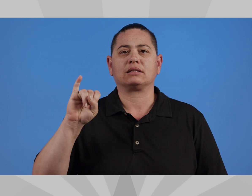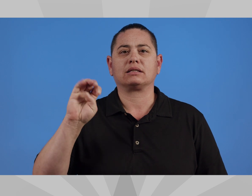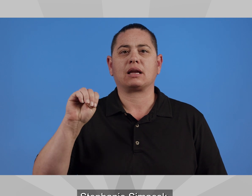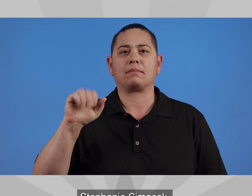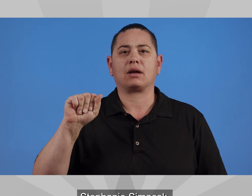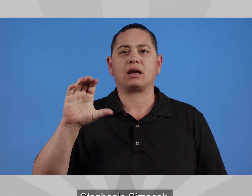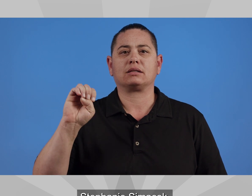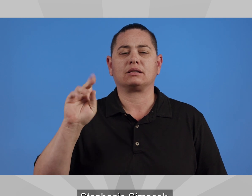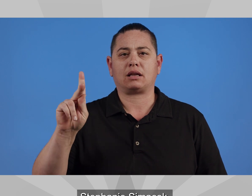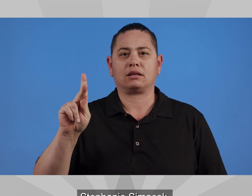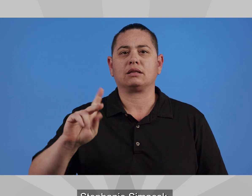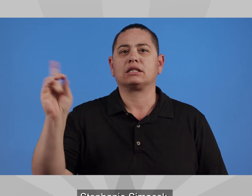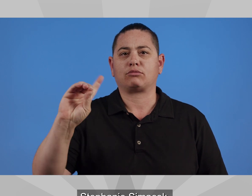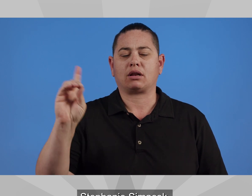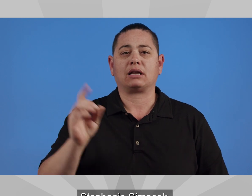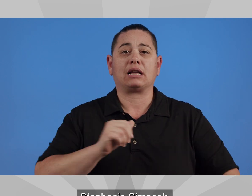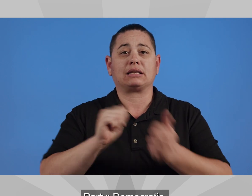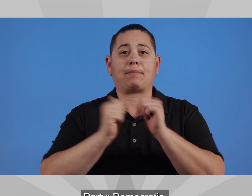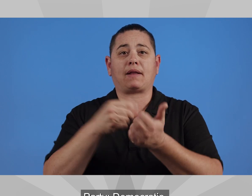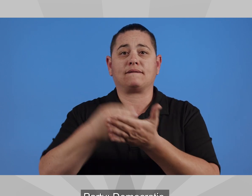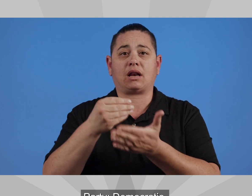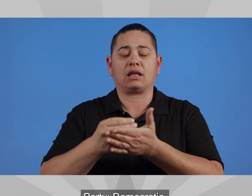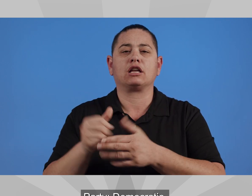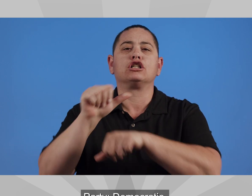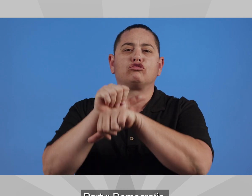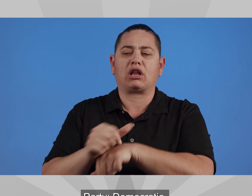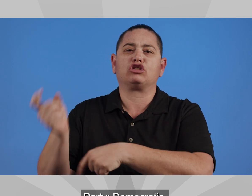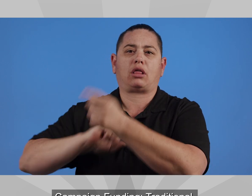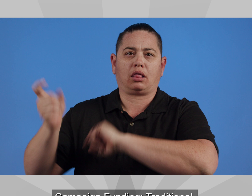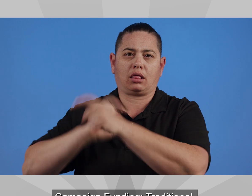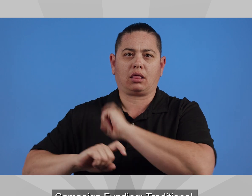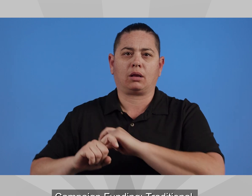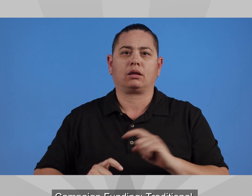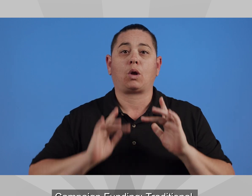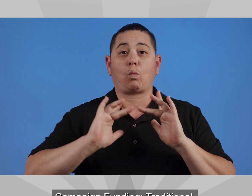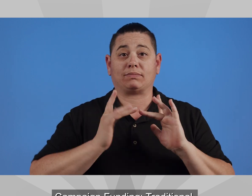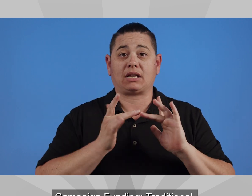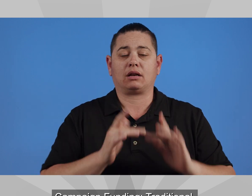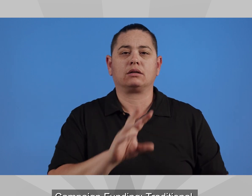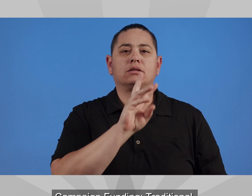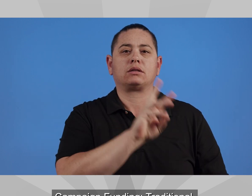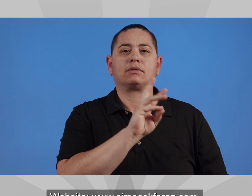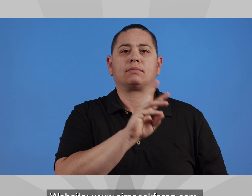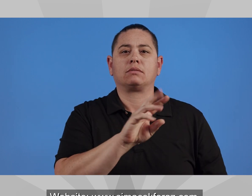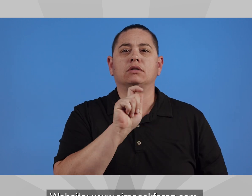Stephanie Simacek. Party Democratic. Campaign Funding Traditional.